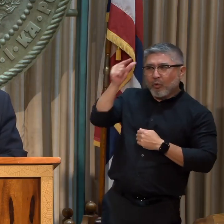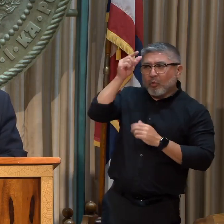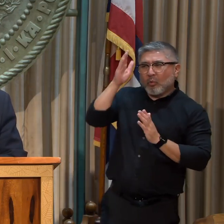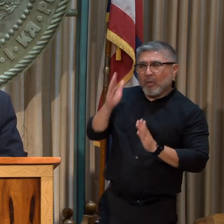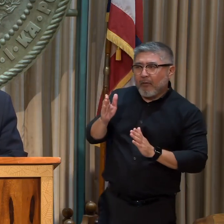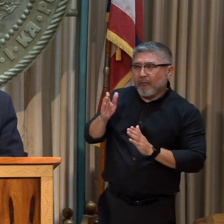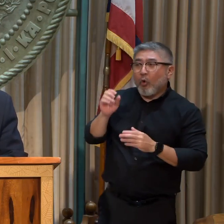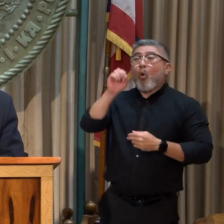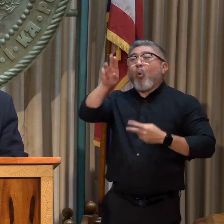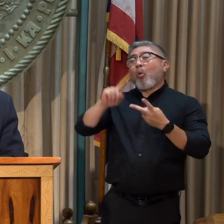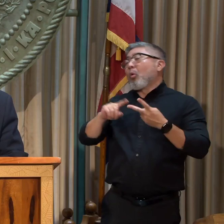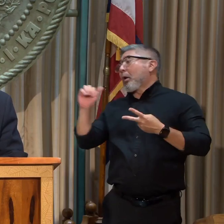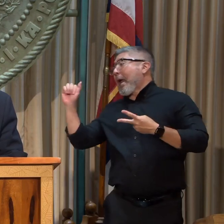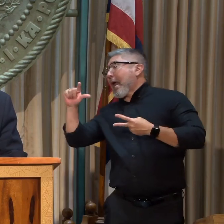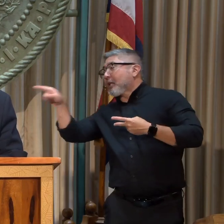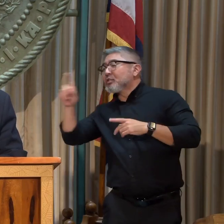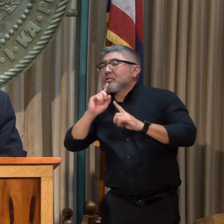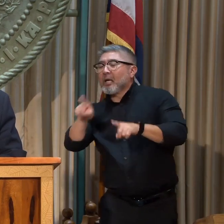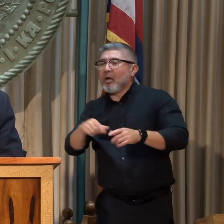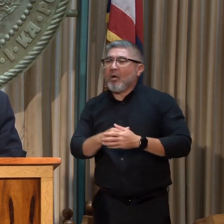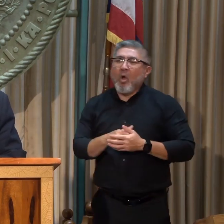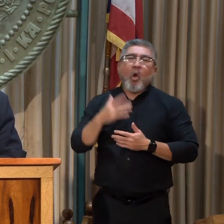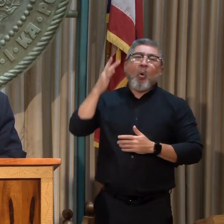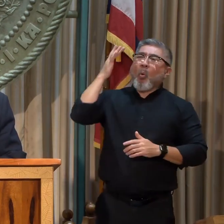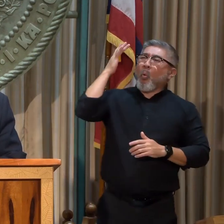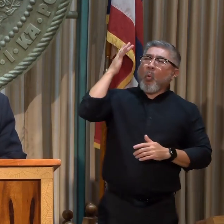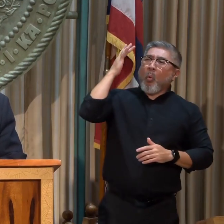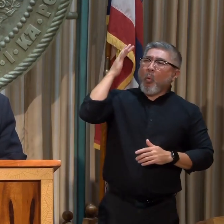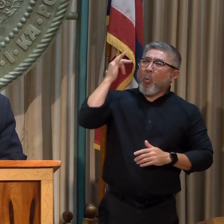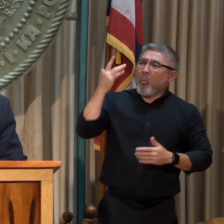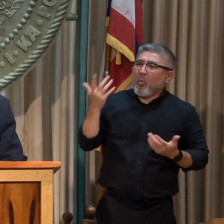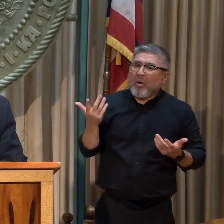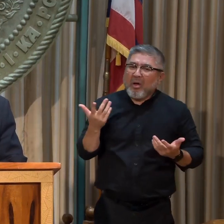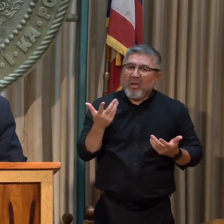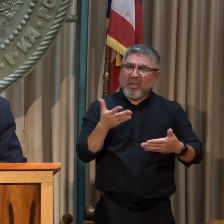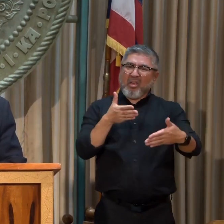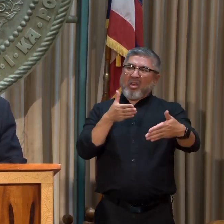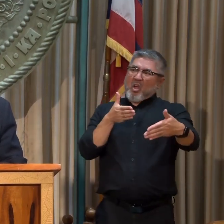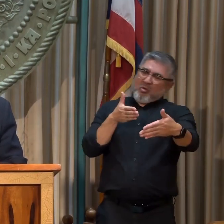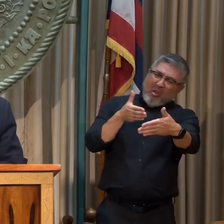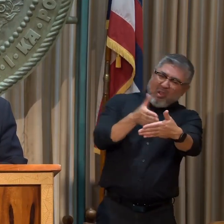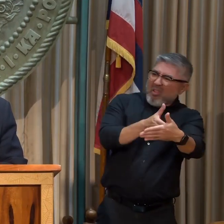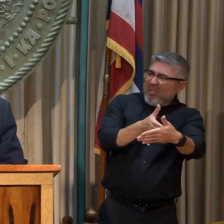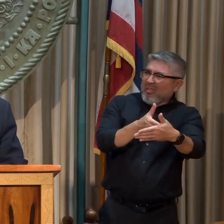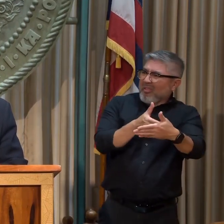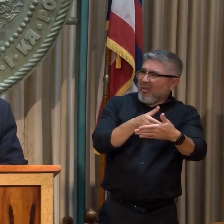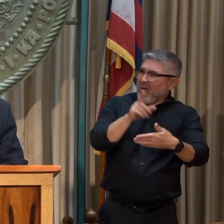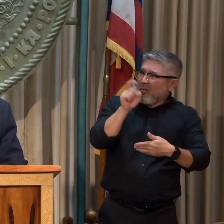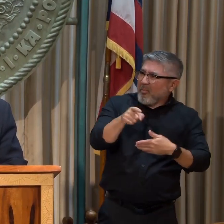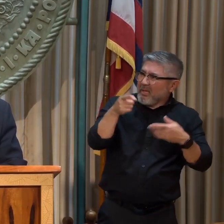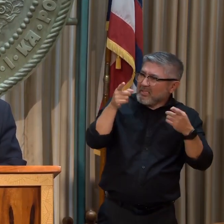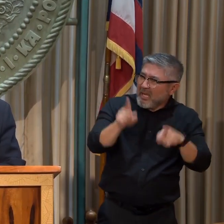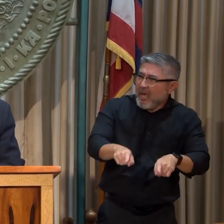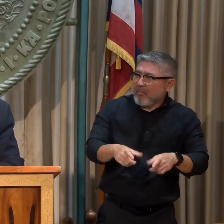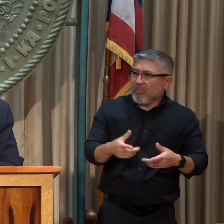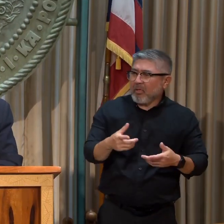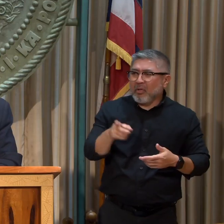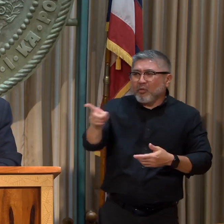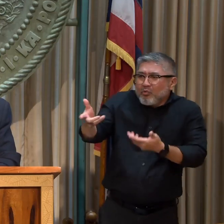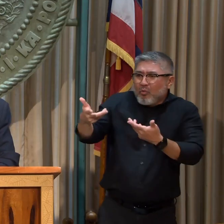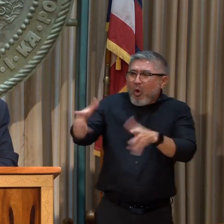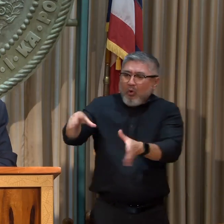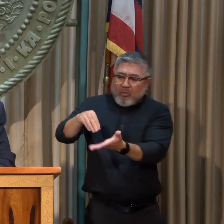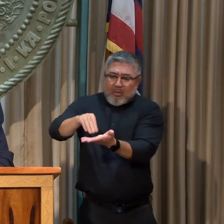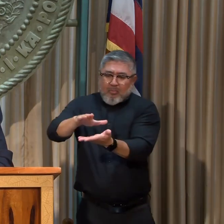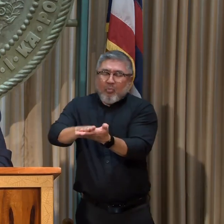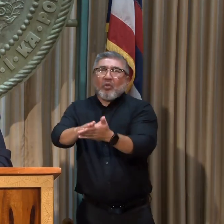Why would it necessary for a lawsuit to essentially be held very high control